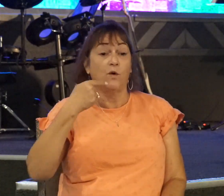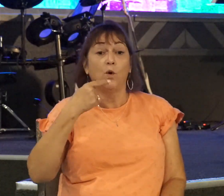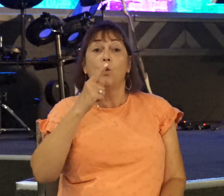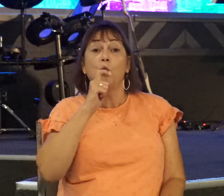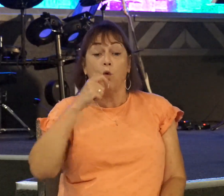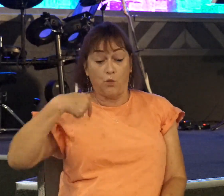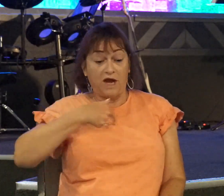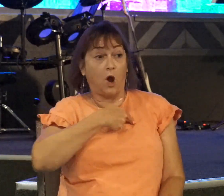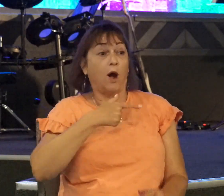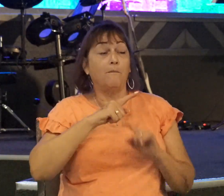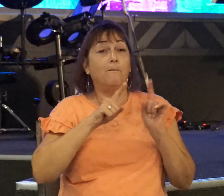God is.